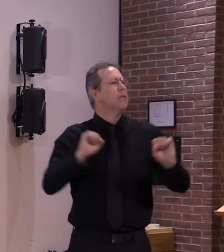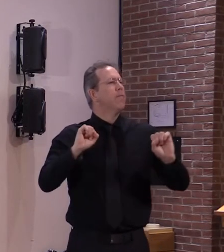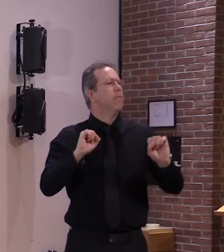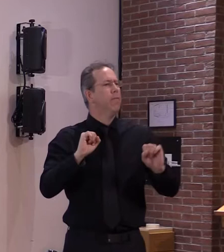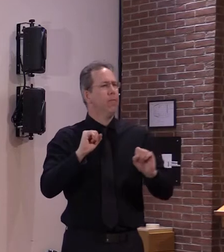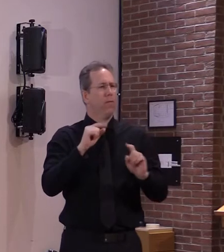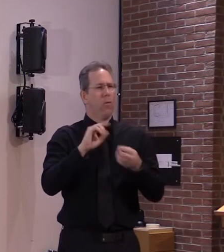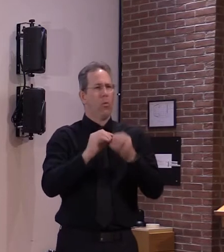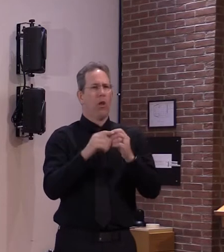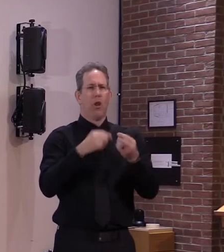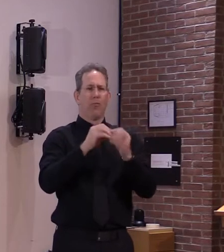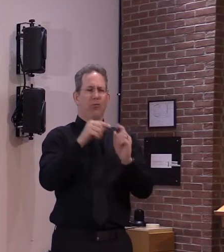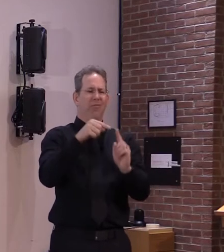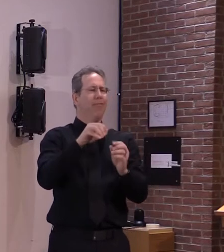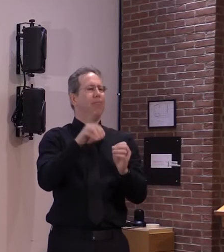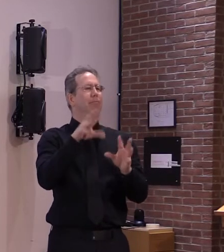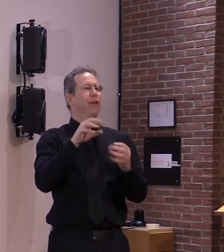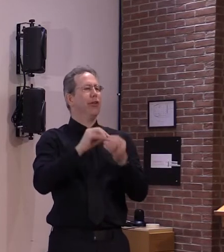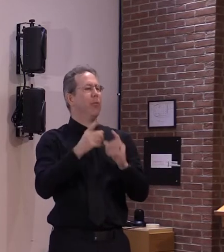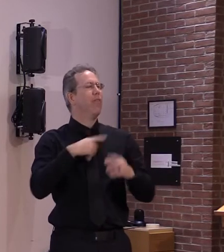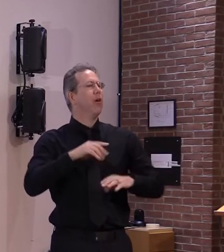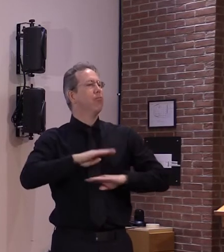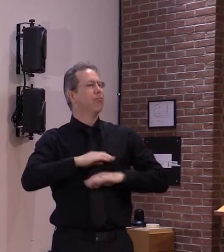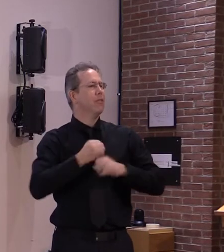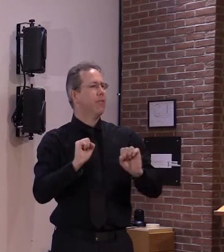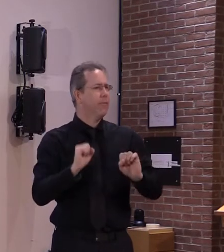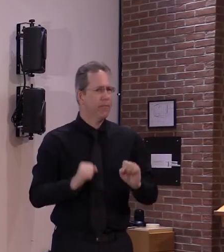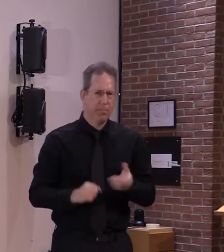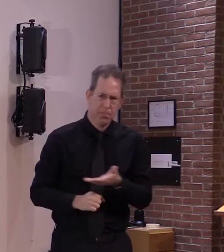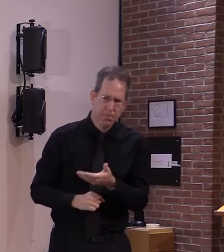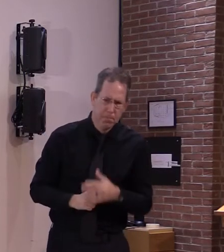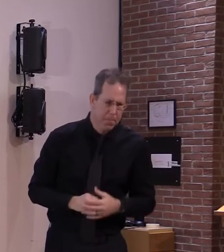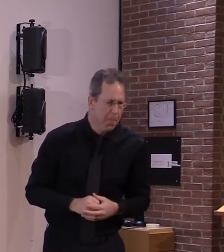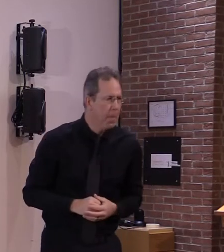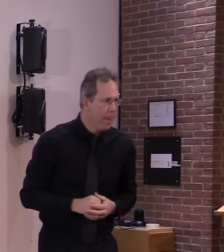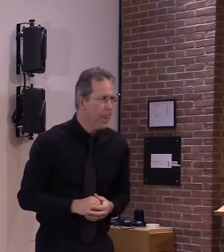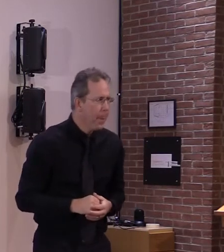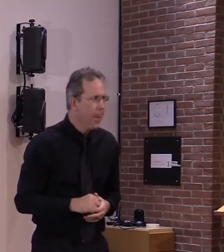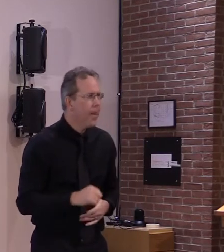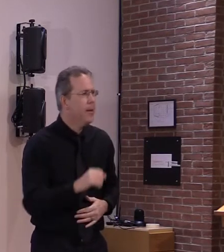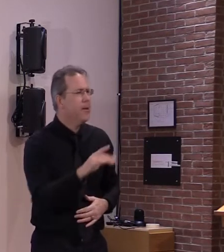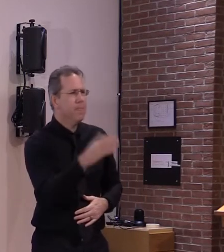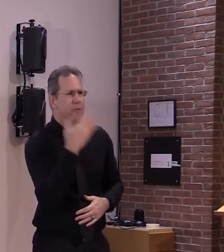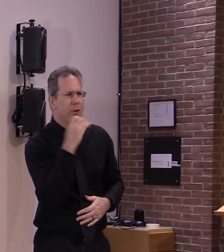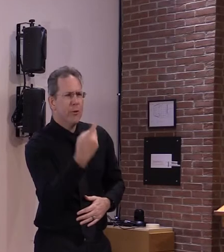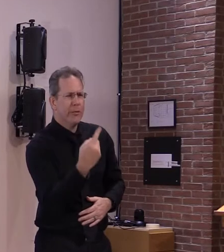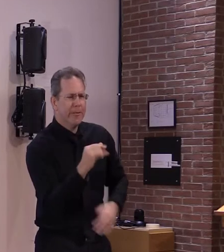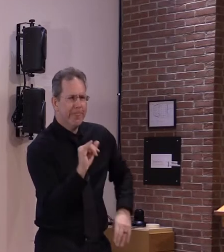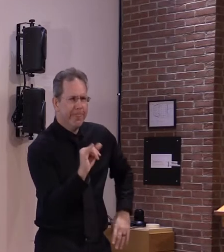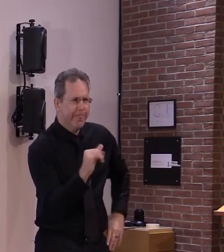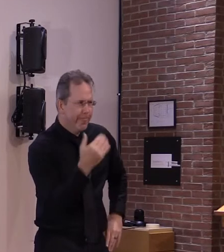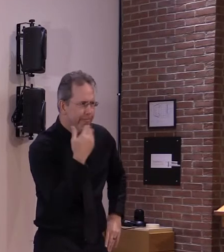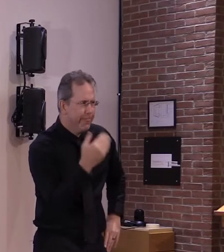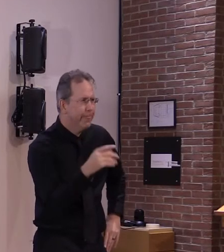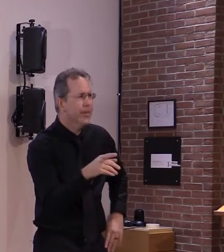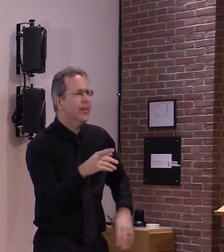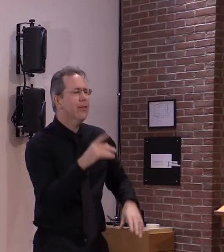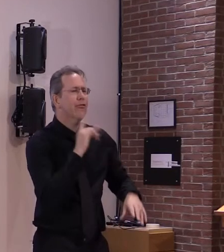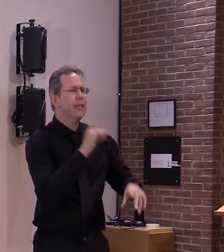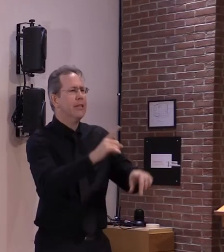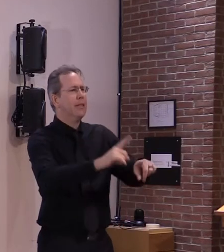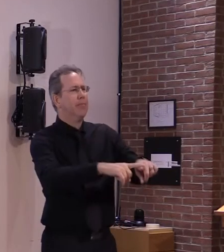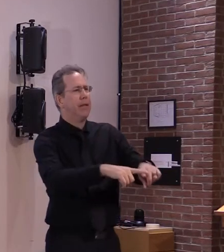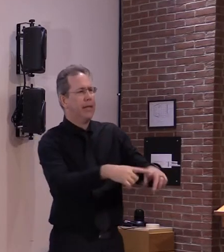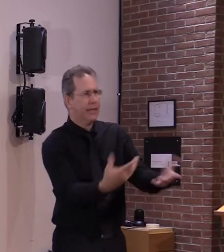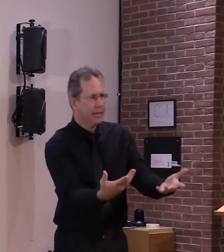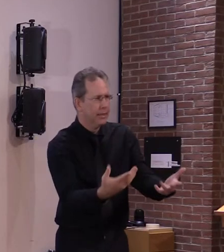um we'd like there's a number of factors at play by the time more and more people get vaccinated